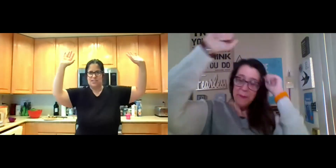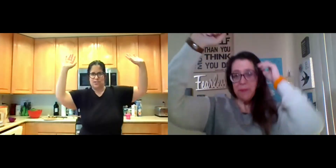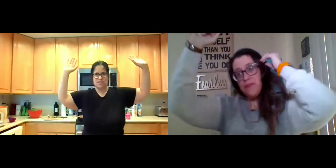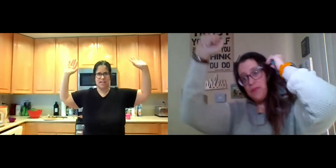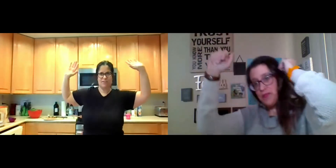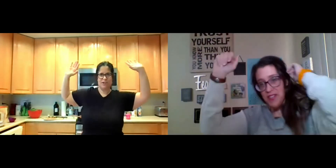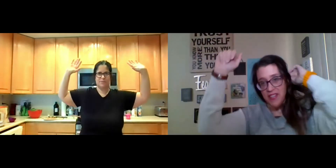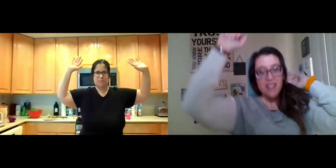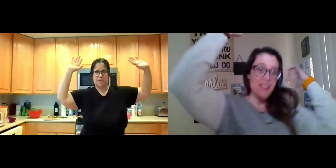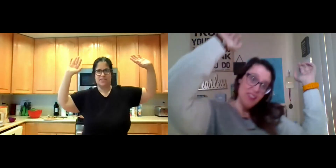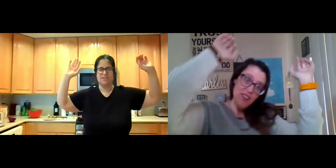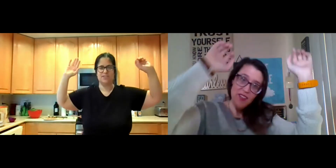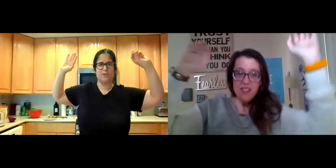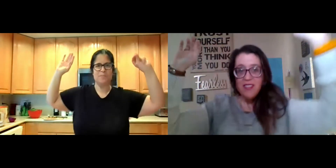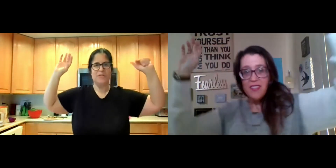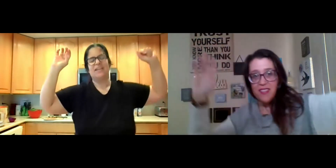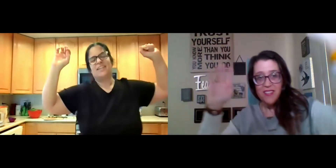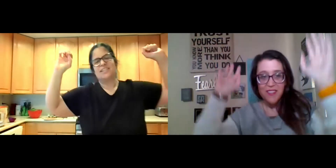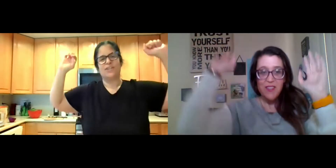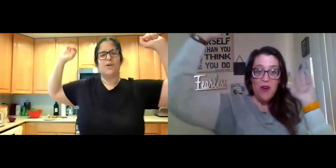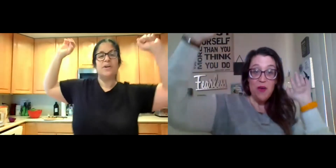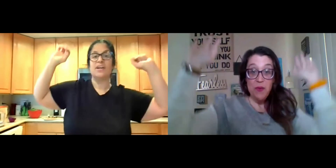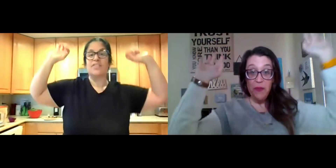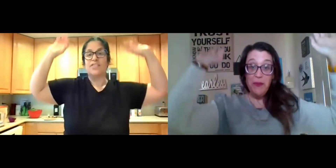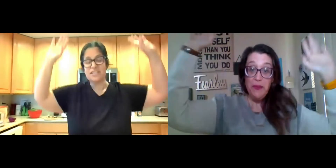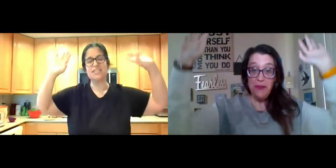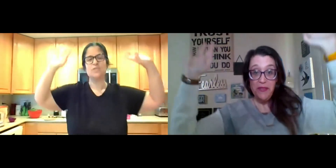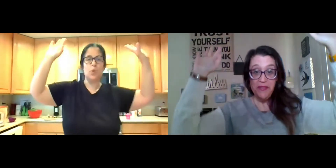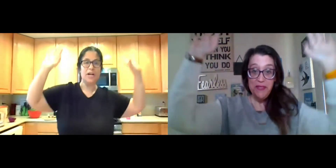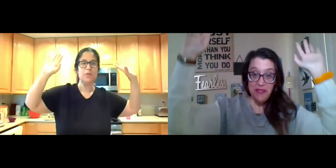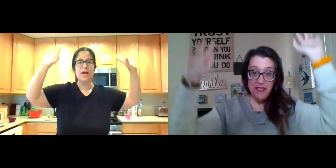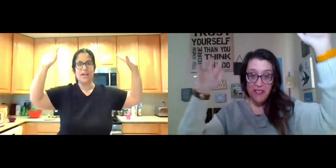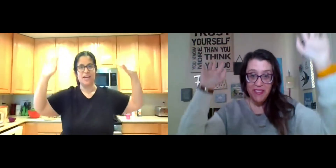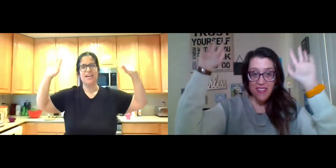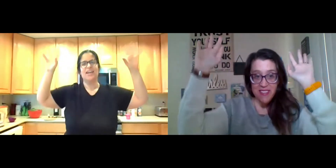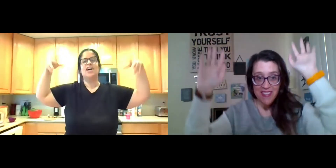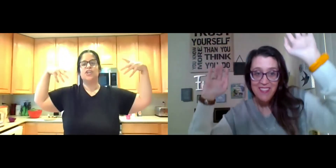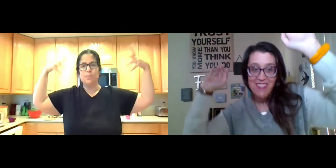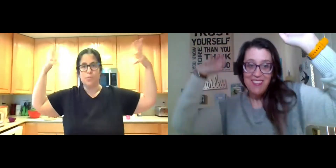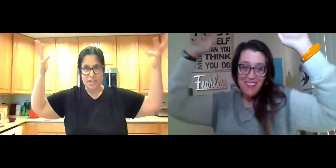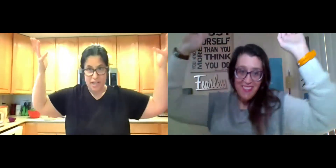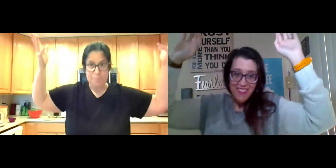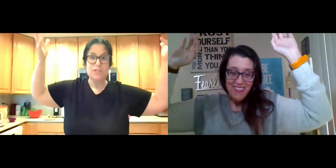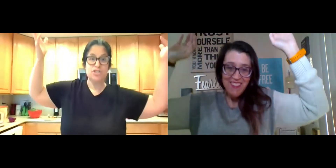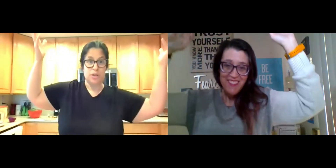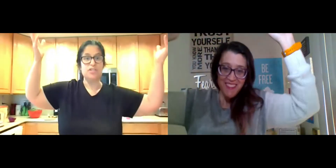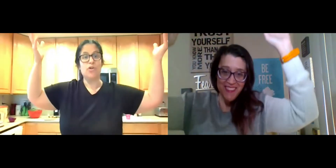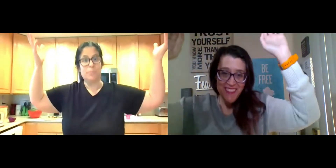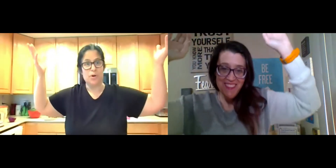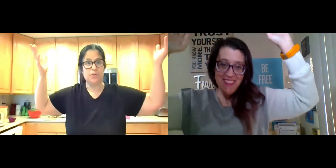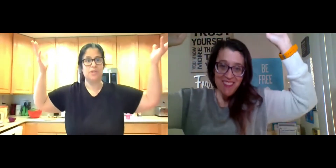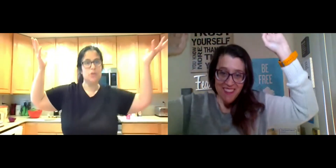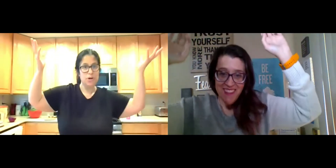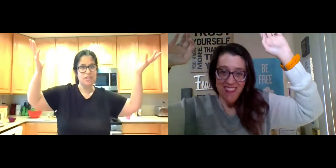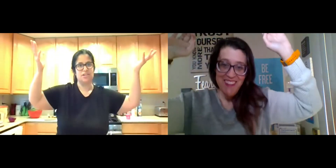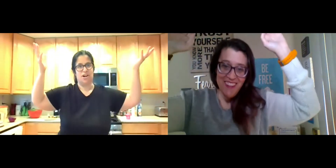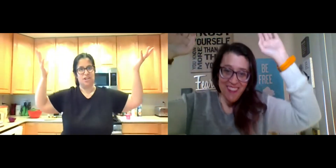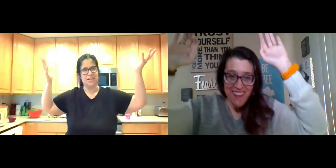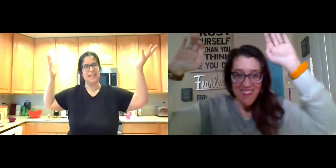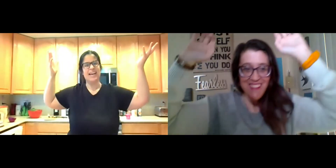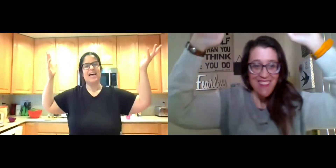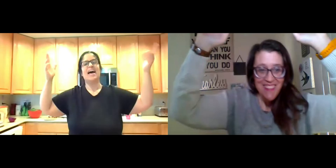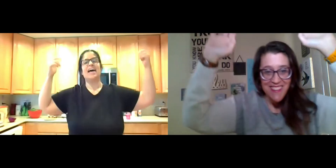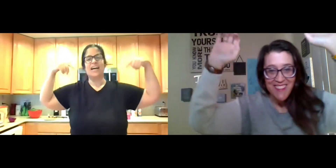dancing, it's good to have your arms up like this too. So this one way you break up the stress hormone cortisol.